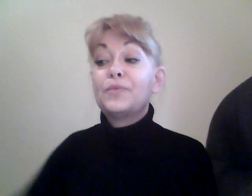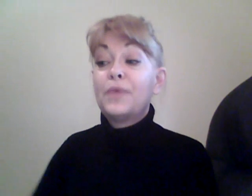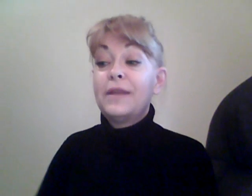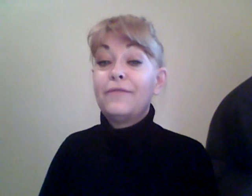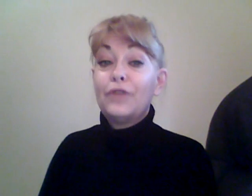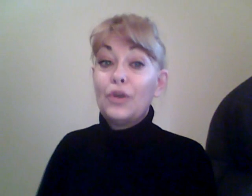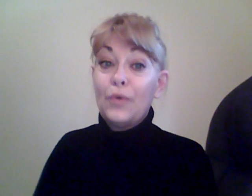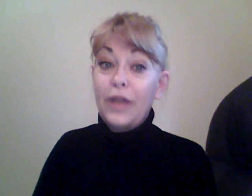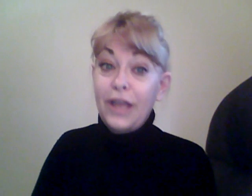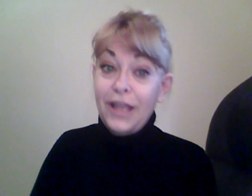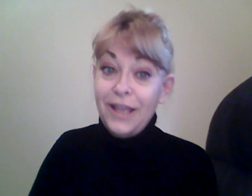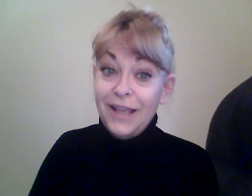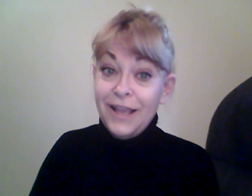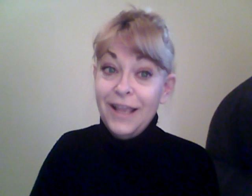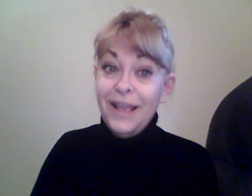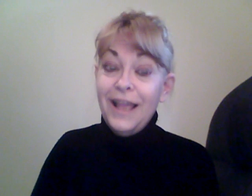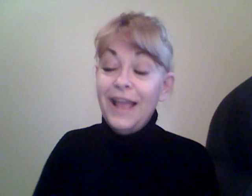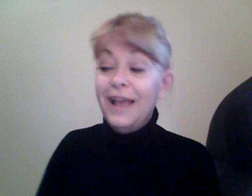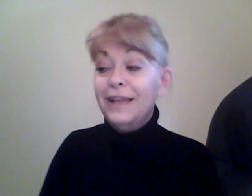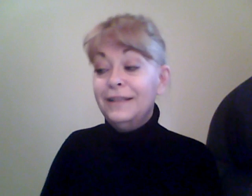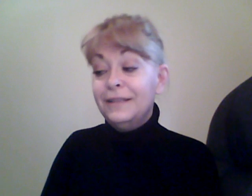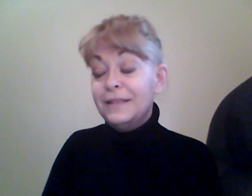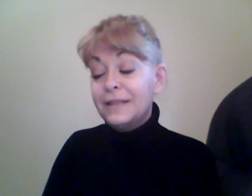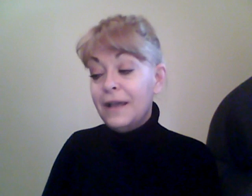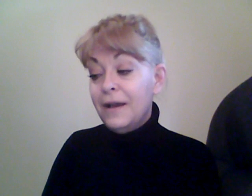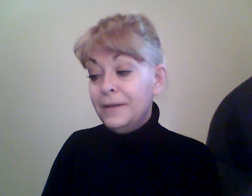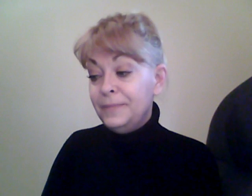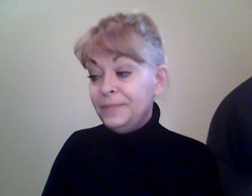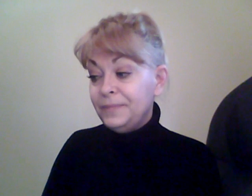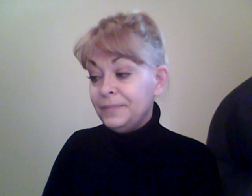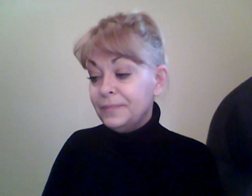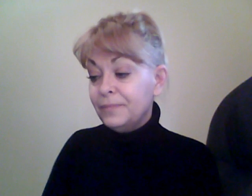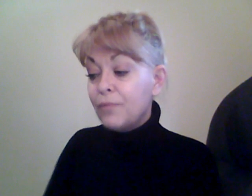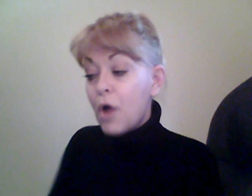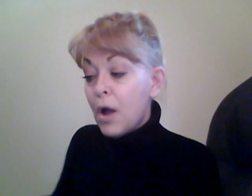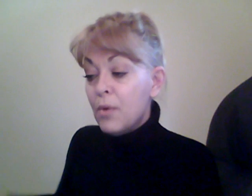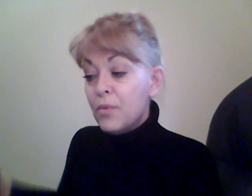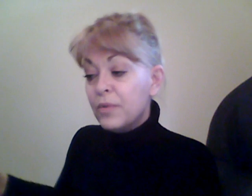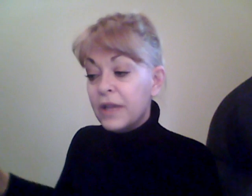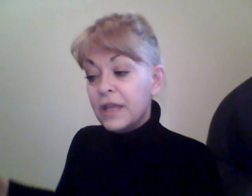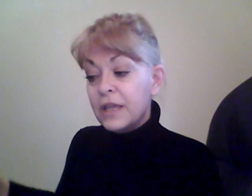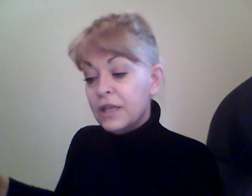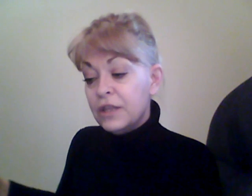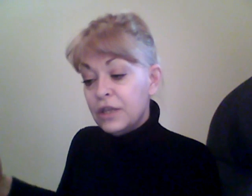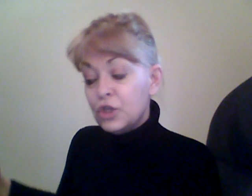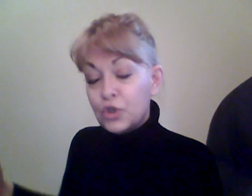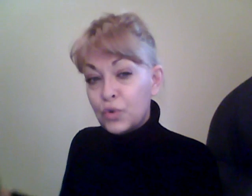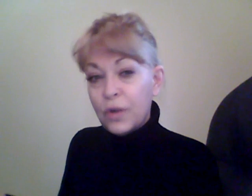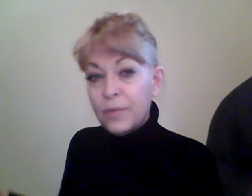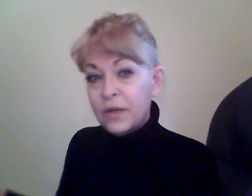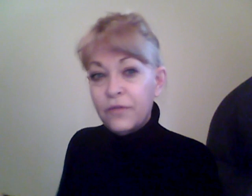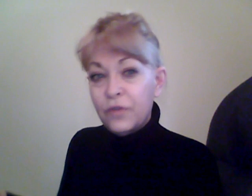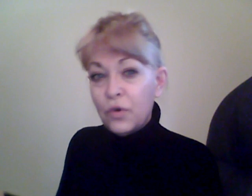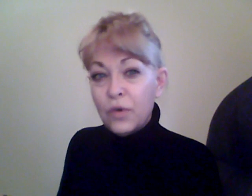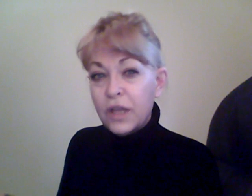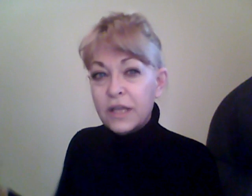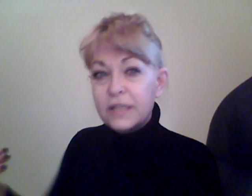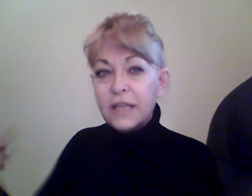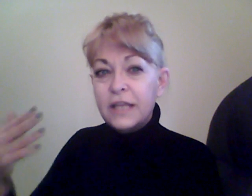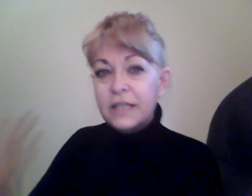ready for yoga. And, um, probably, the enjoyment of yoga is I needed